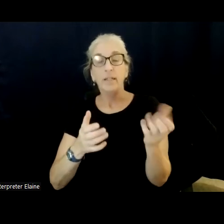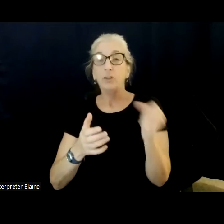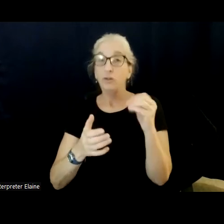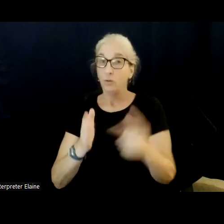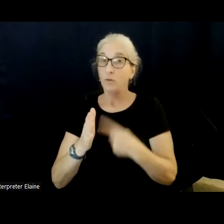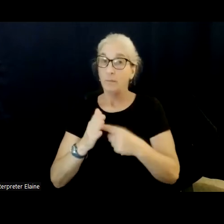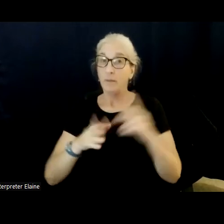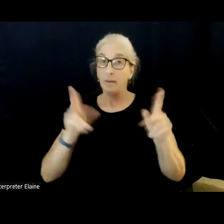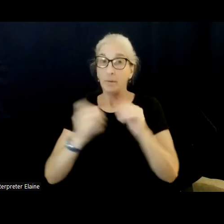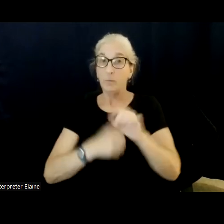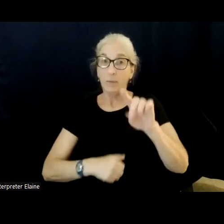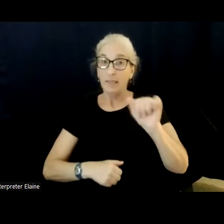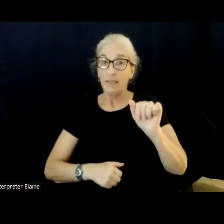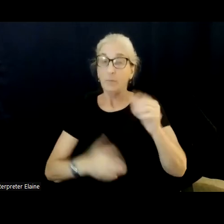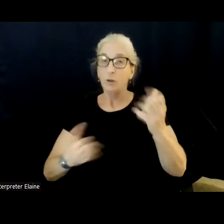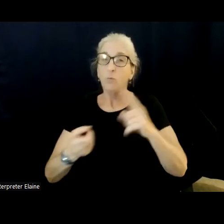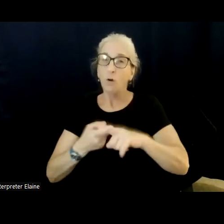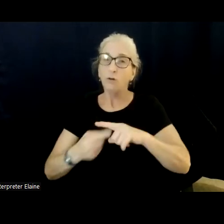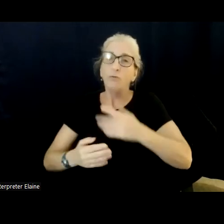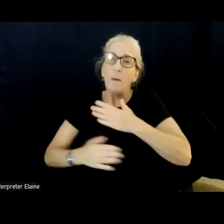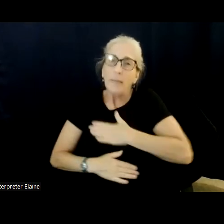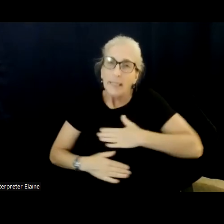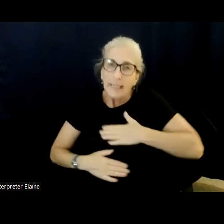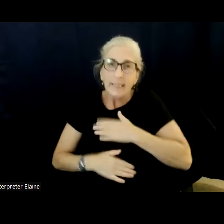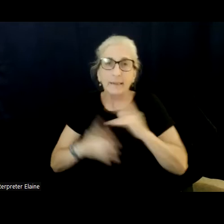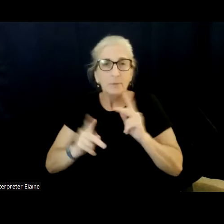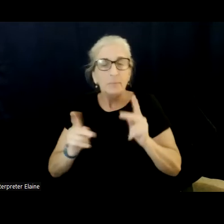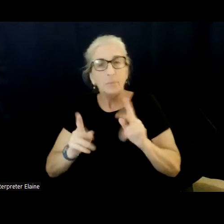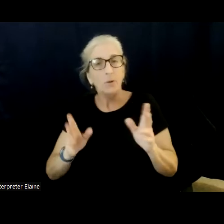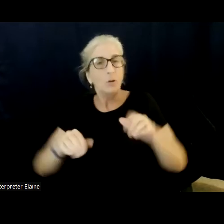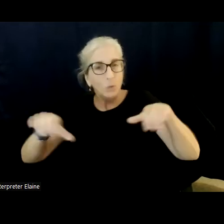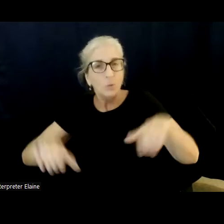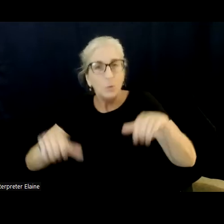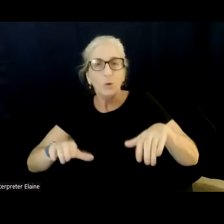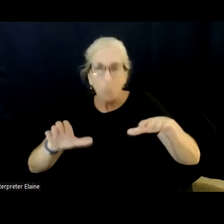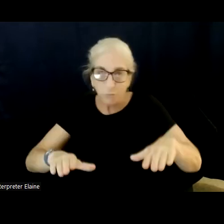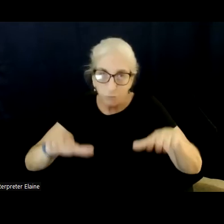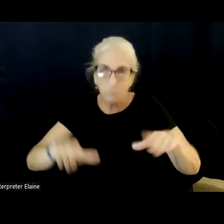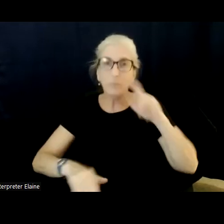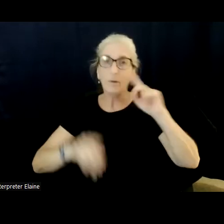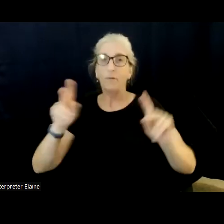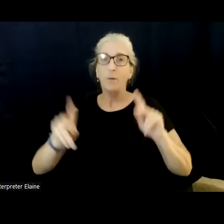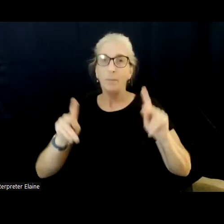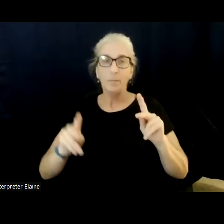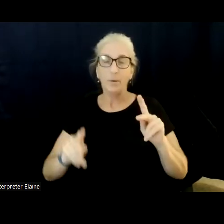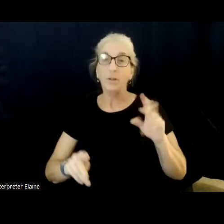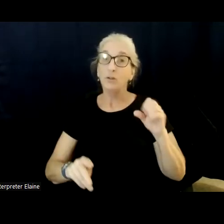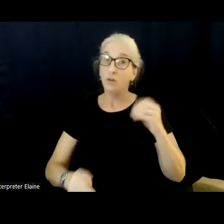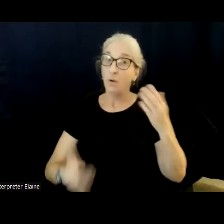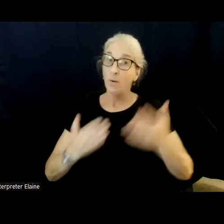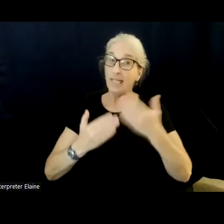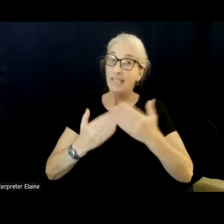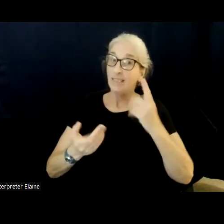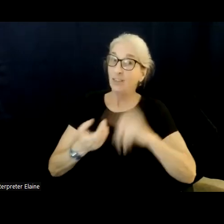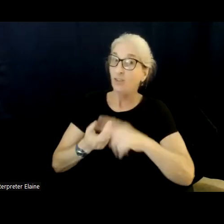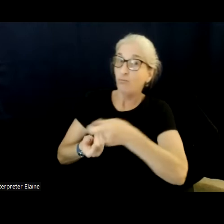they might be more susceptible to coercion. So maybe a big part of what we need to do is, is have, uh,